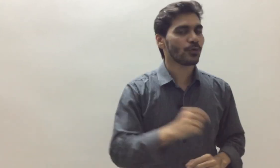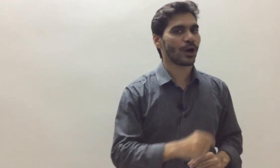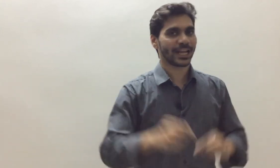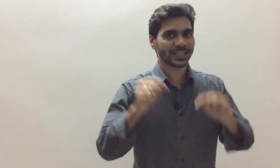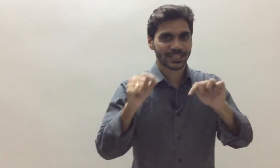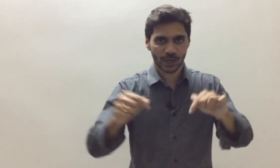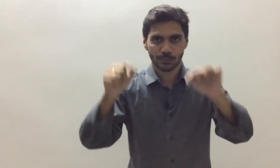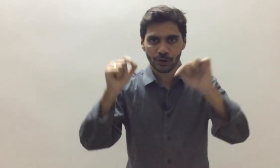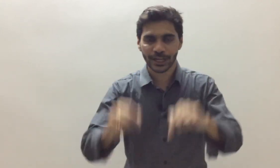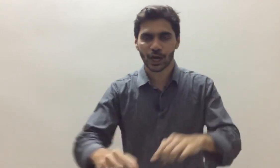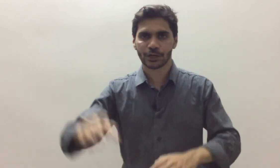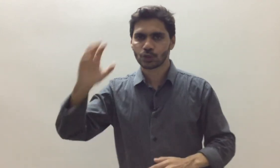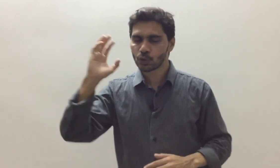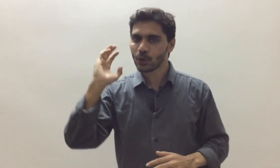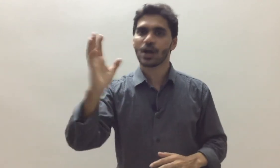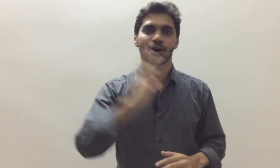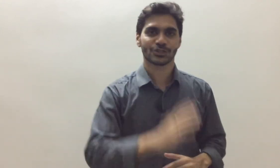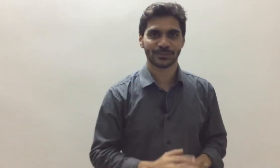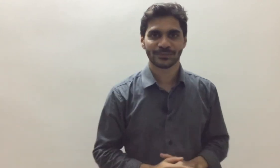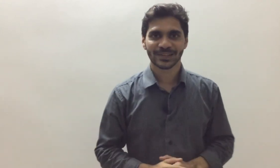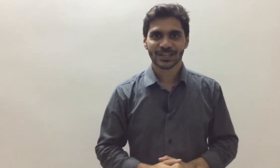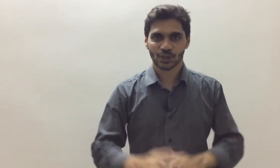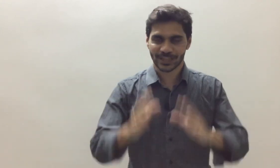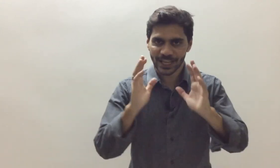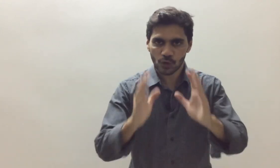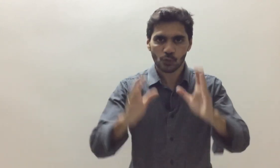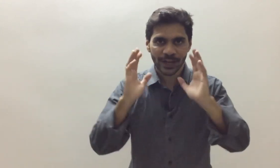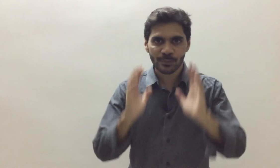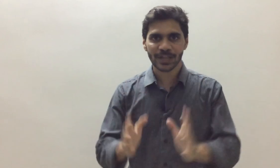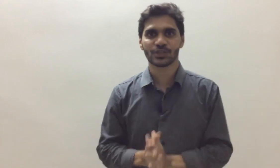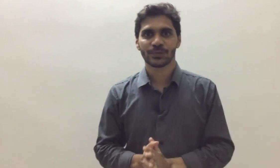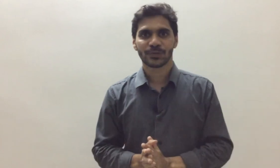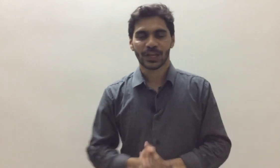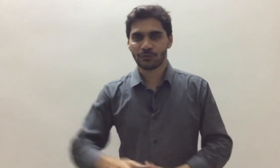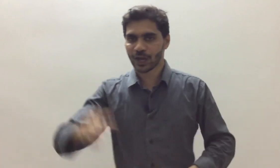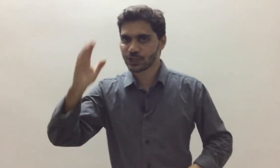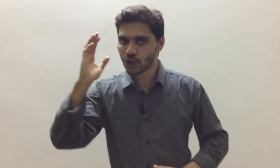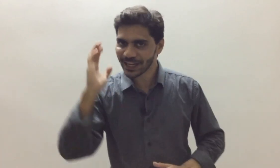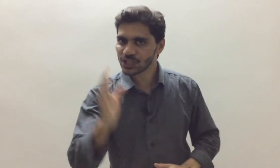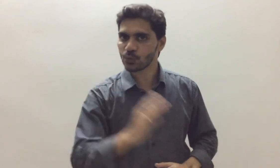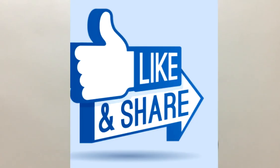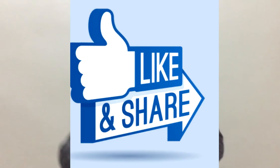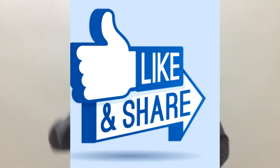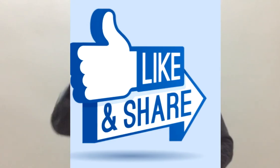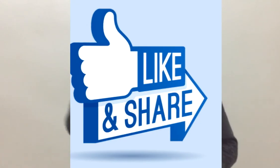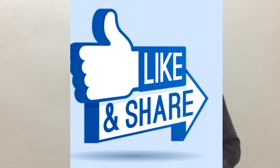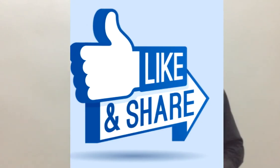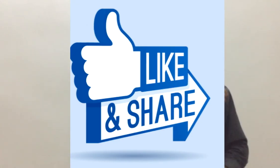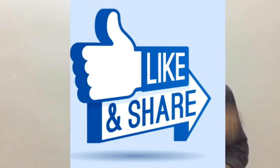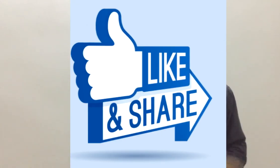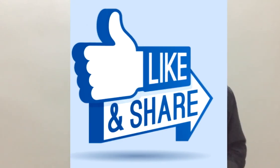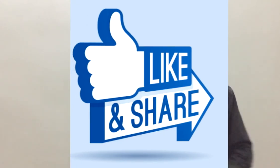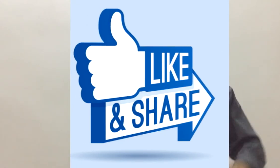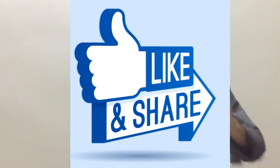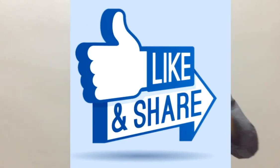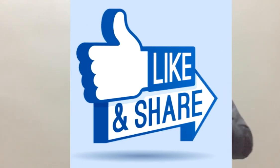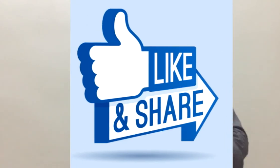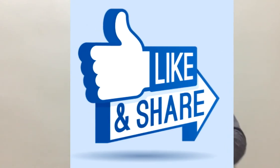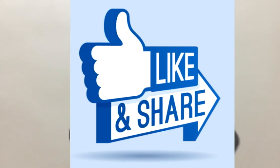in this community are truly awesome. So thank you very much. If you enjoyed this video, hit the like button and share with your